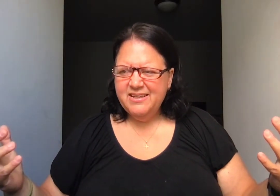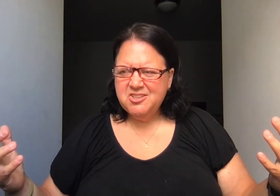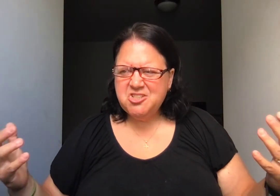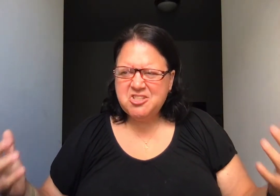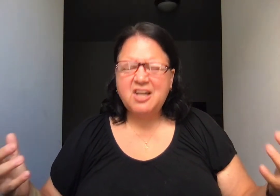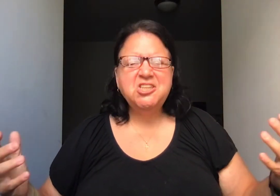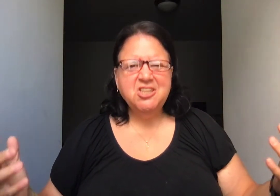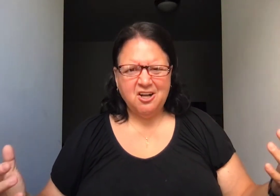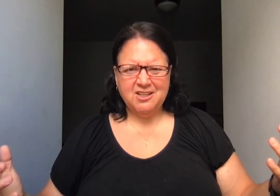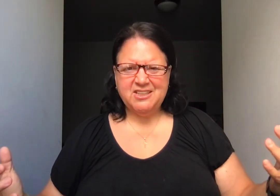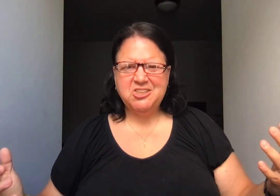such knowledge.